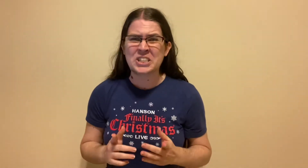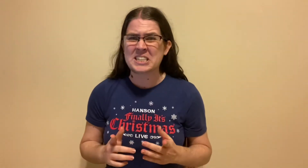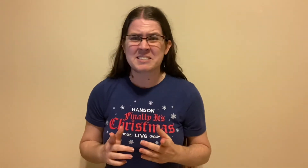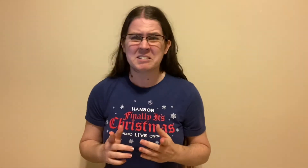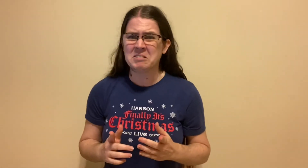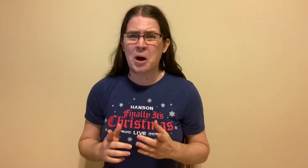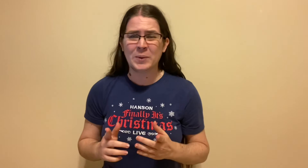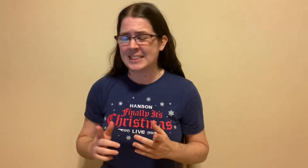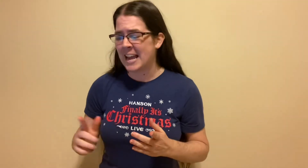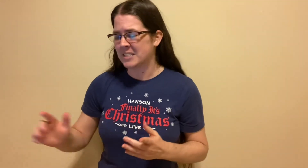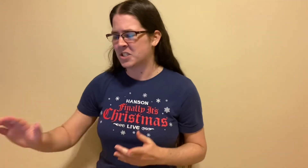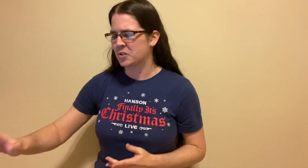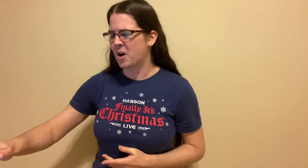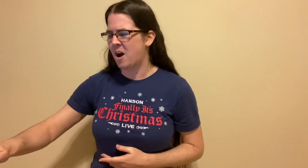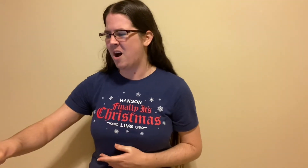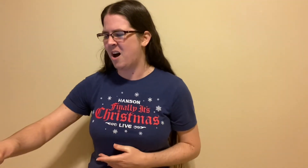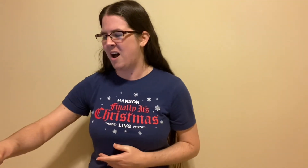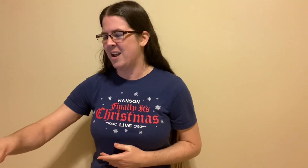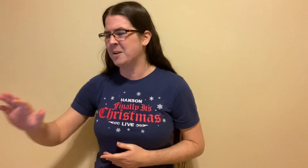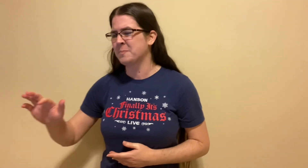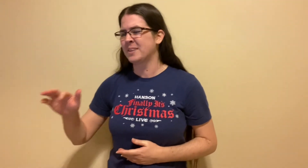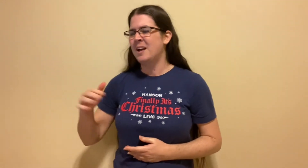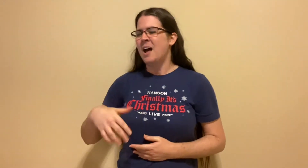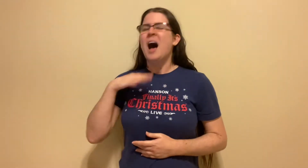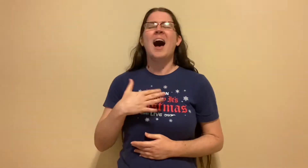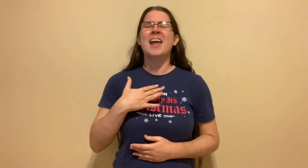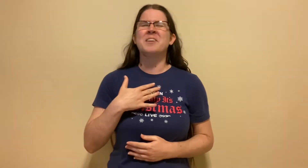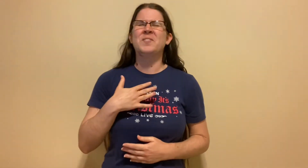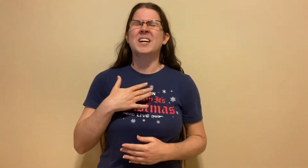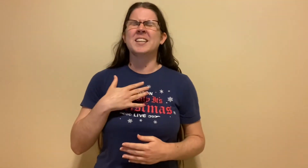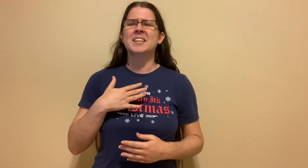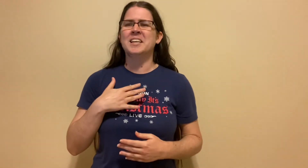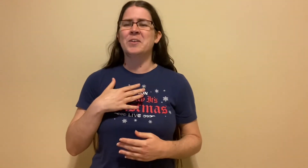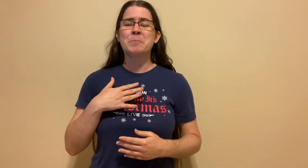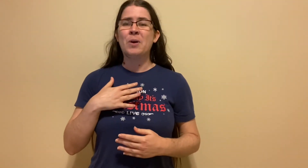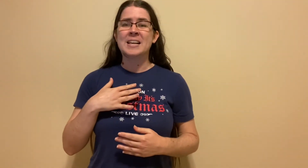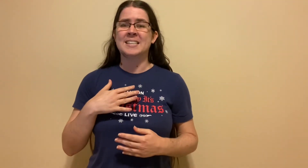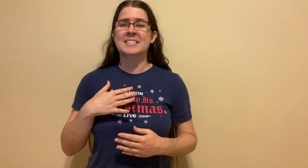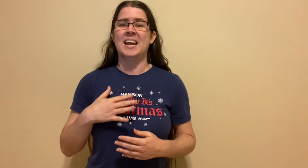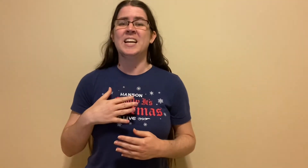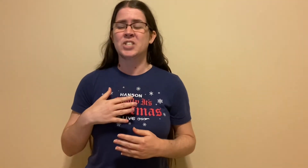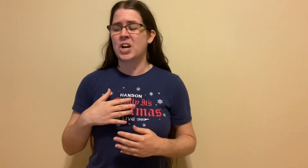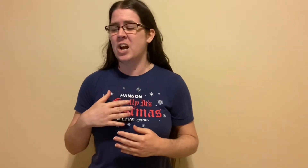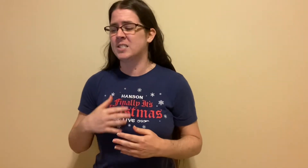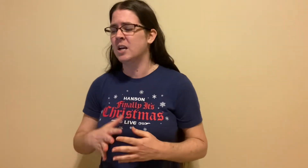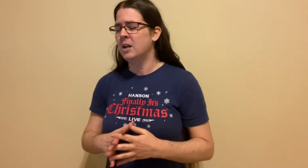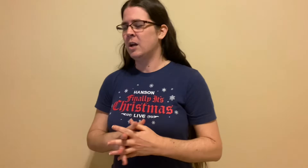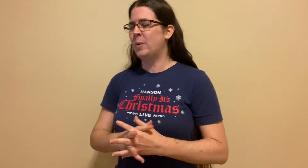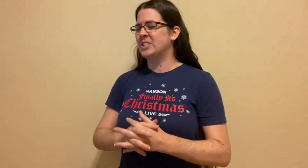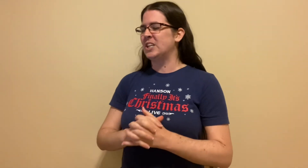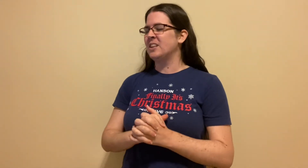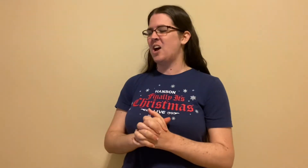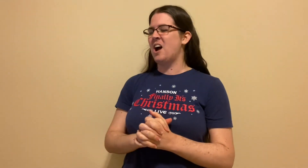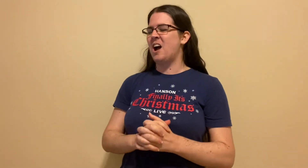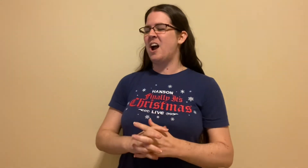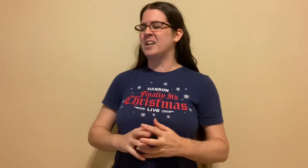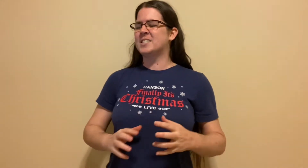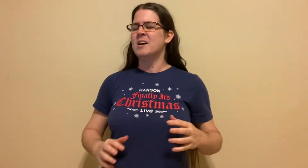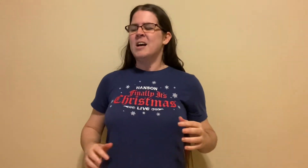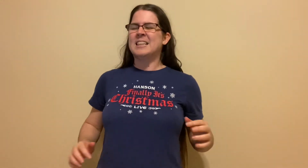doesn't know what they destroy I can feel the clear and present dangers when she learns that